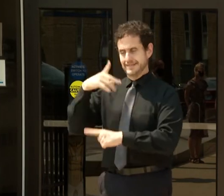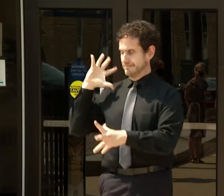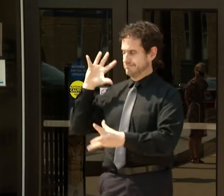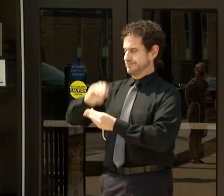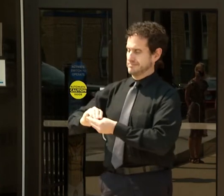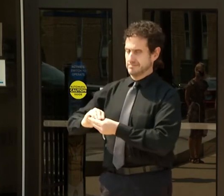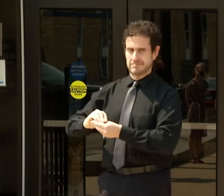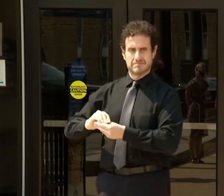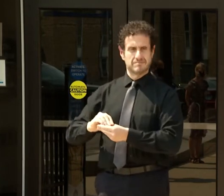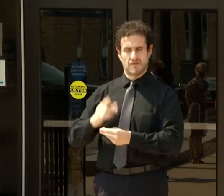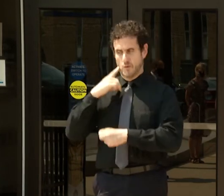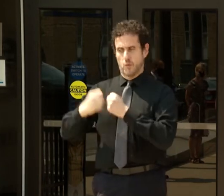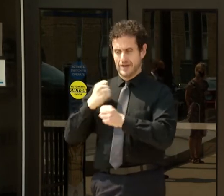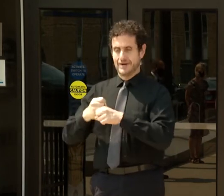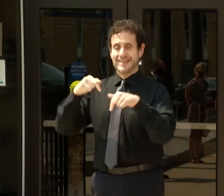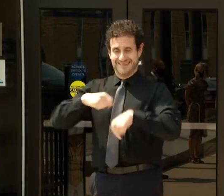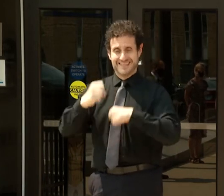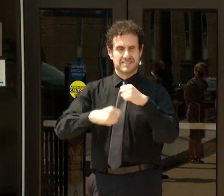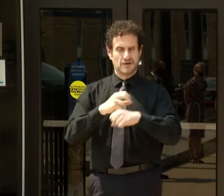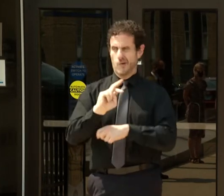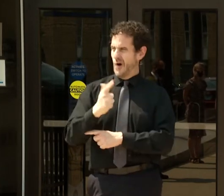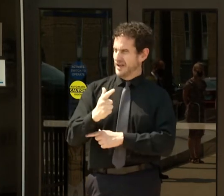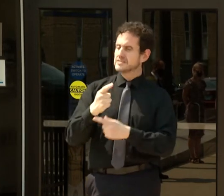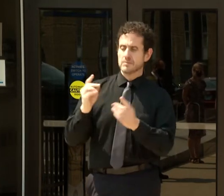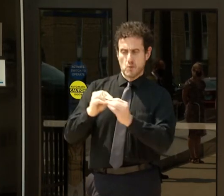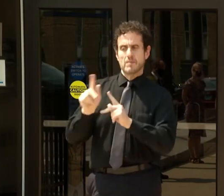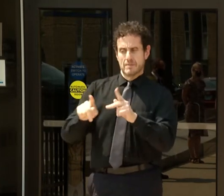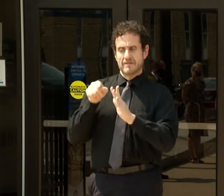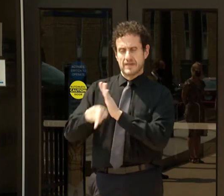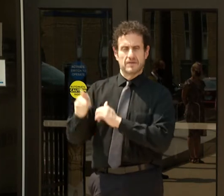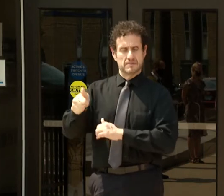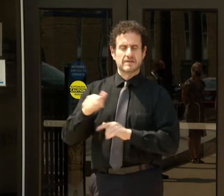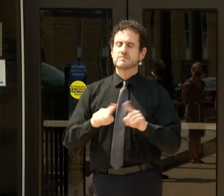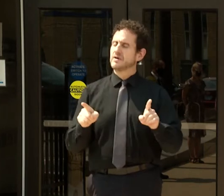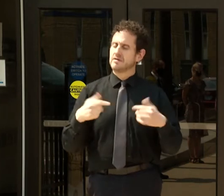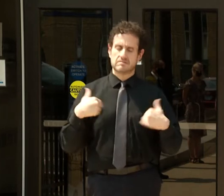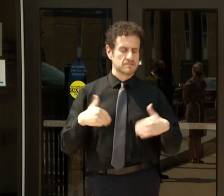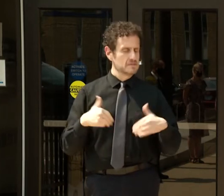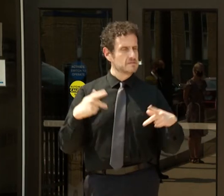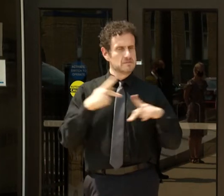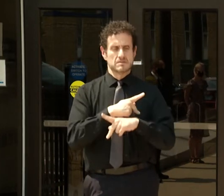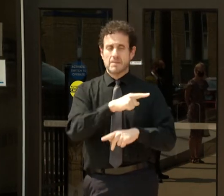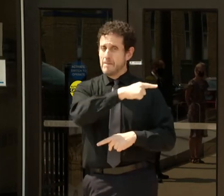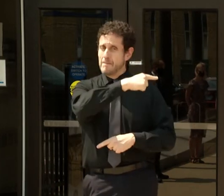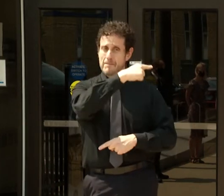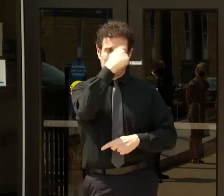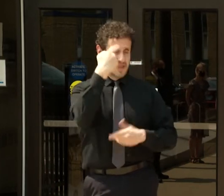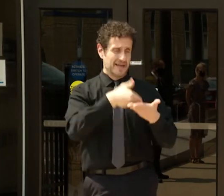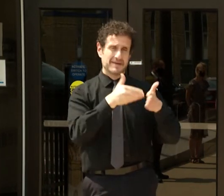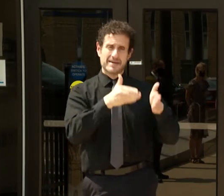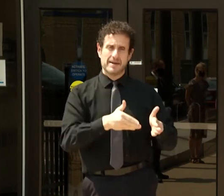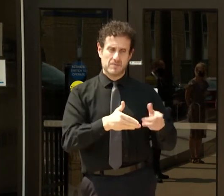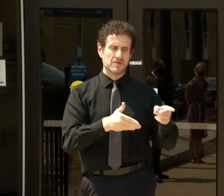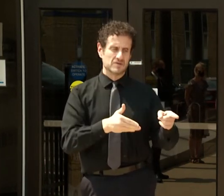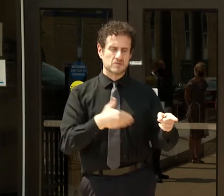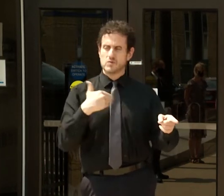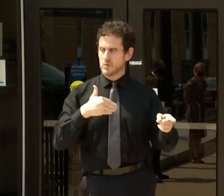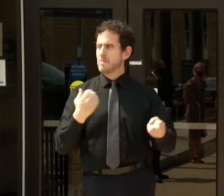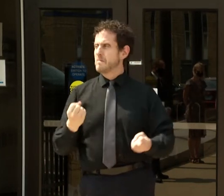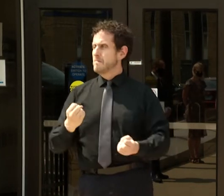But the most staggering statistic remains the rate at which our black neighbors die at the hands of others.